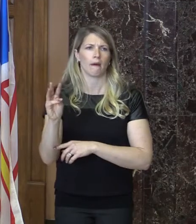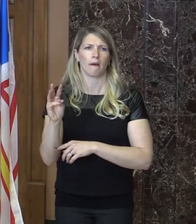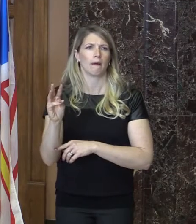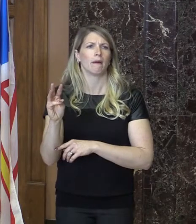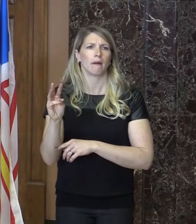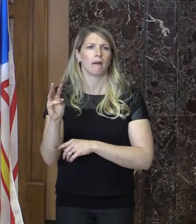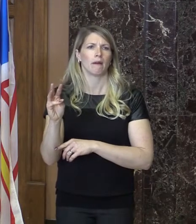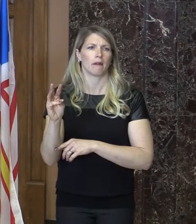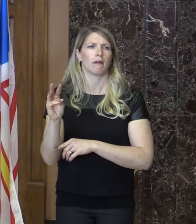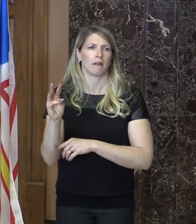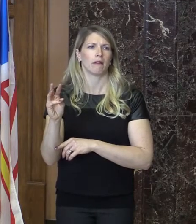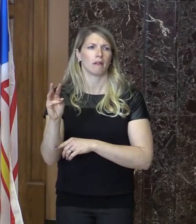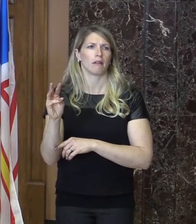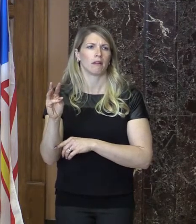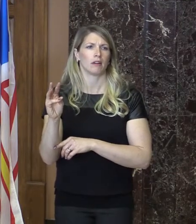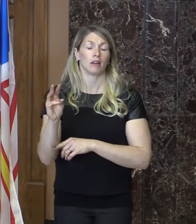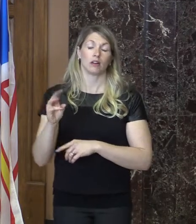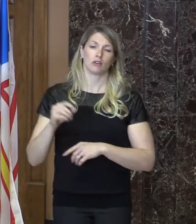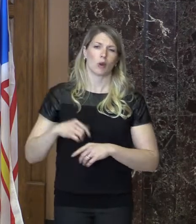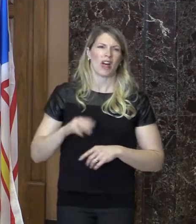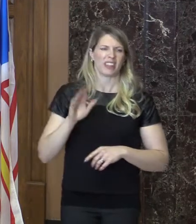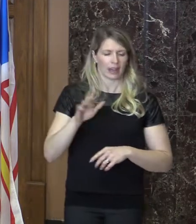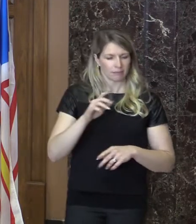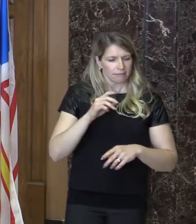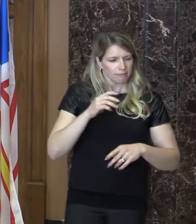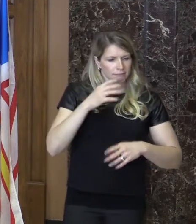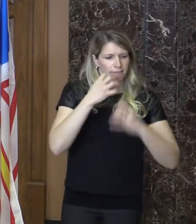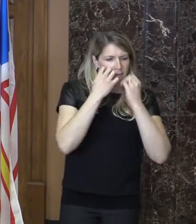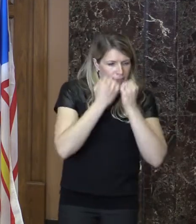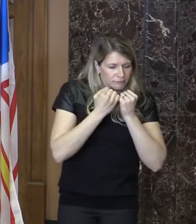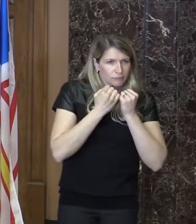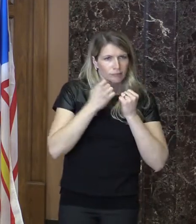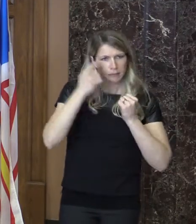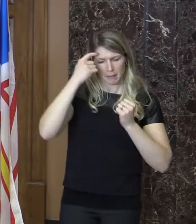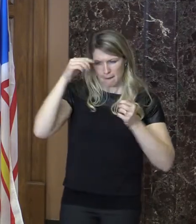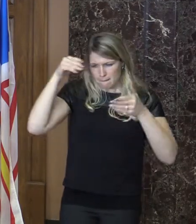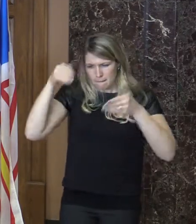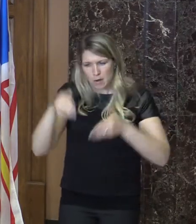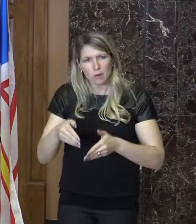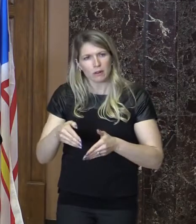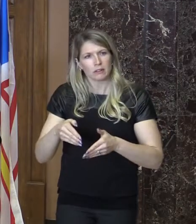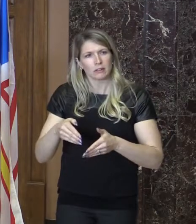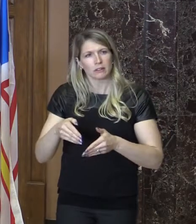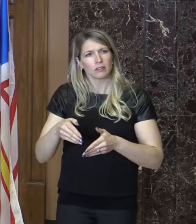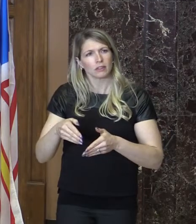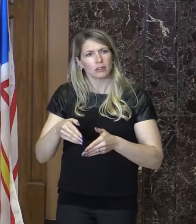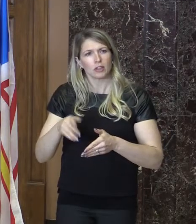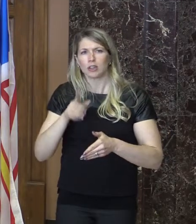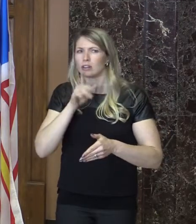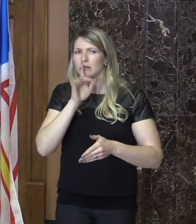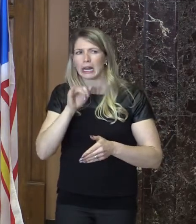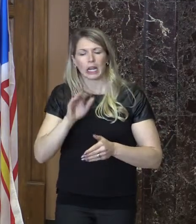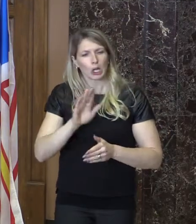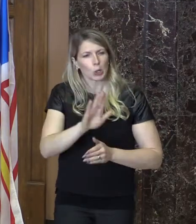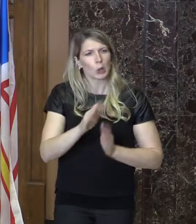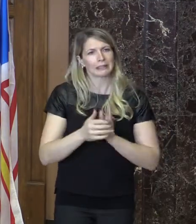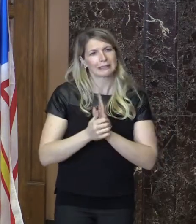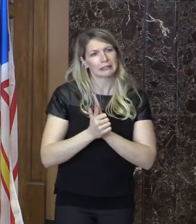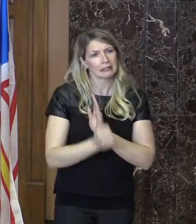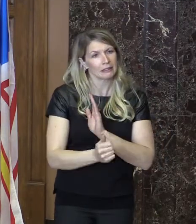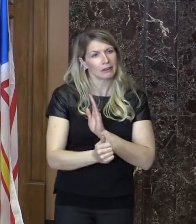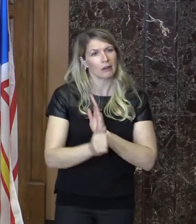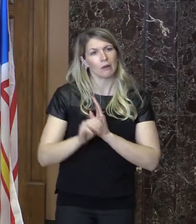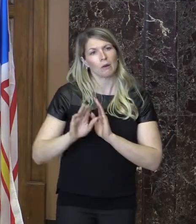So with that kind of passion, that kind of dedication, there is no telling what levels of success,